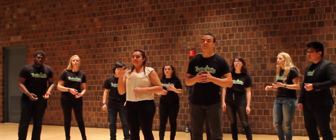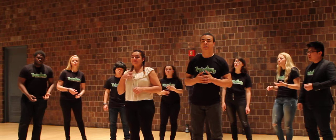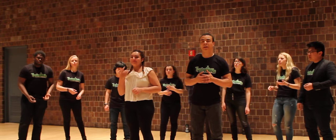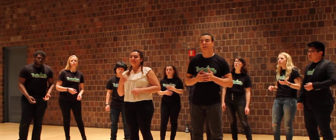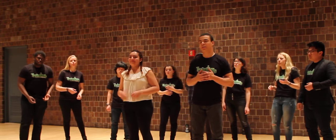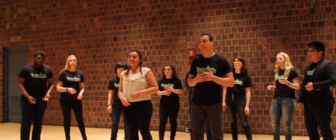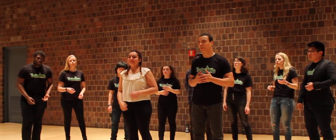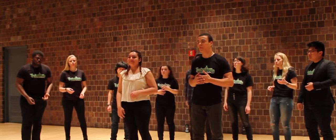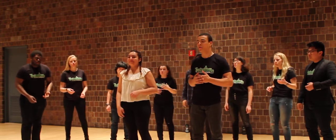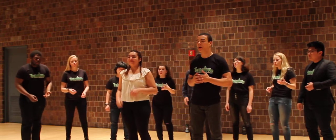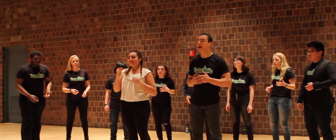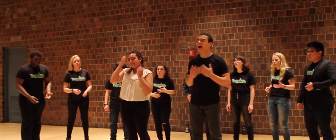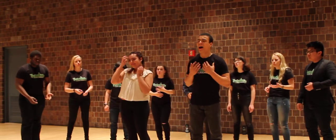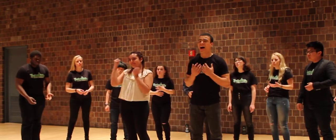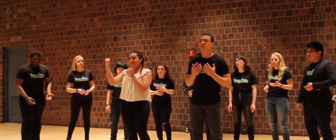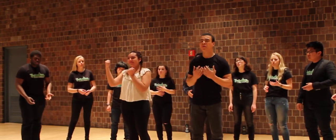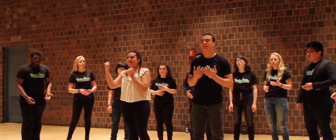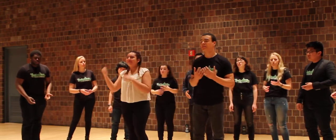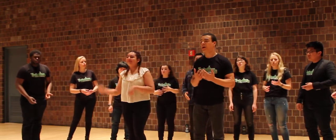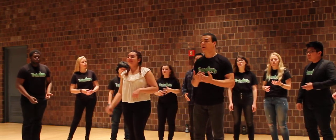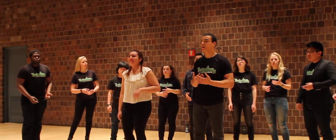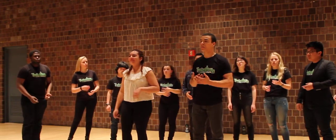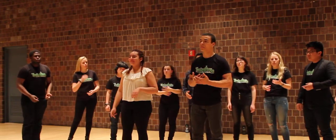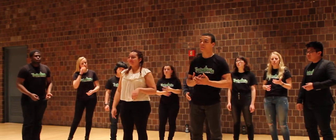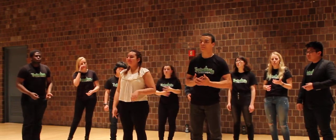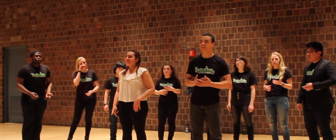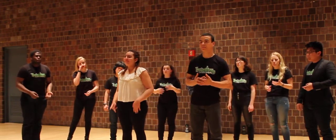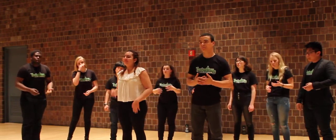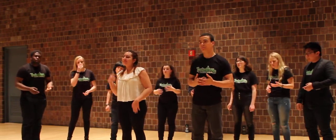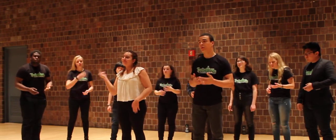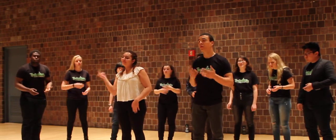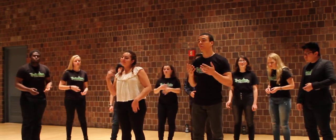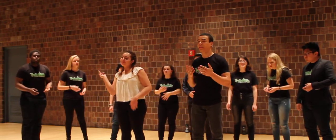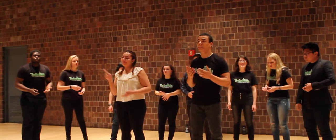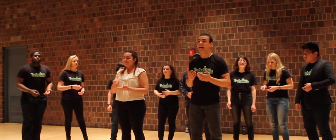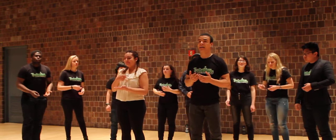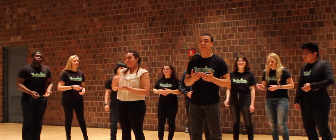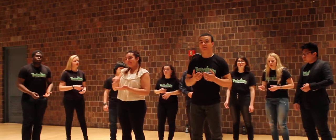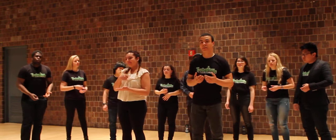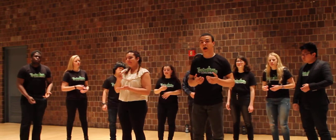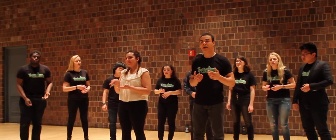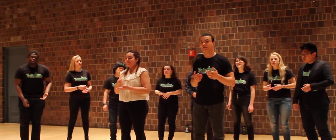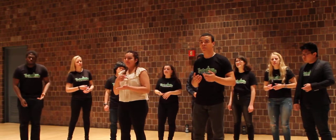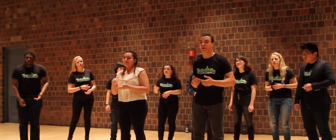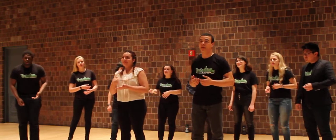feel as though I wasn't up. We danced the night away,